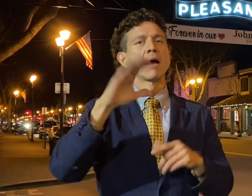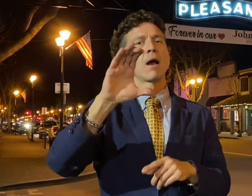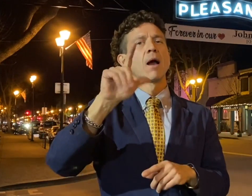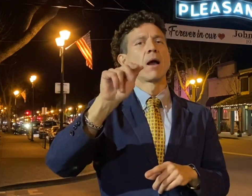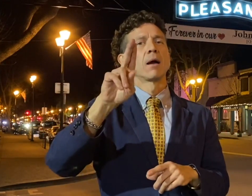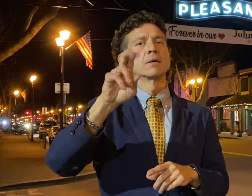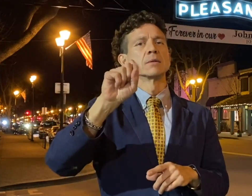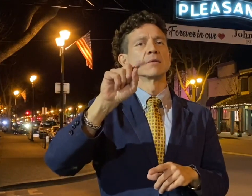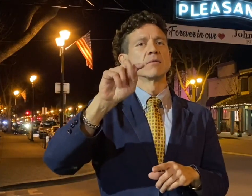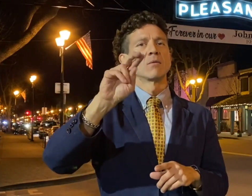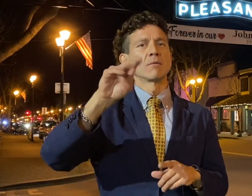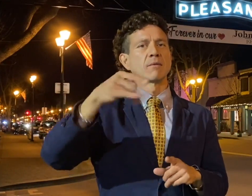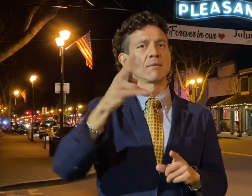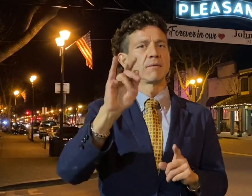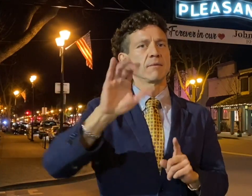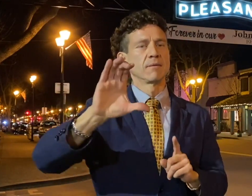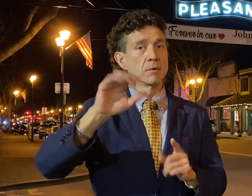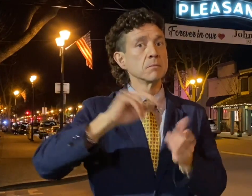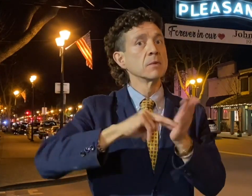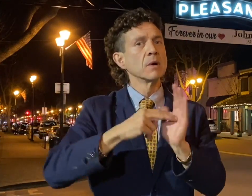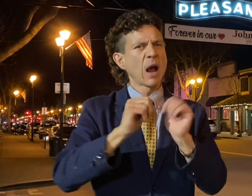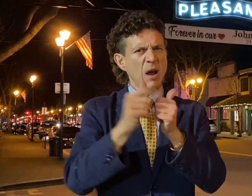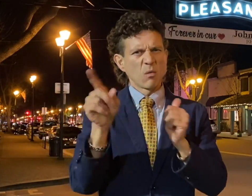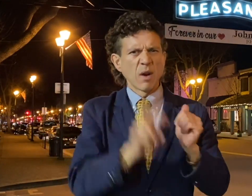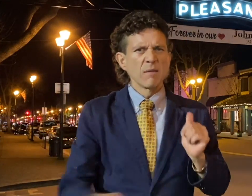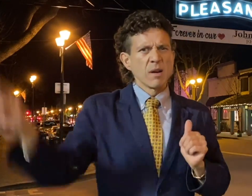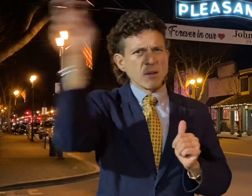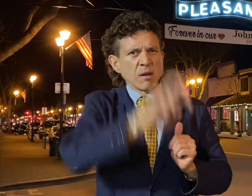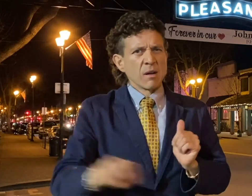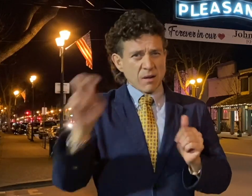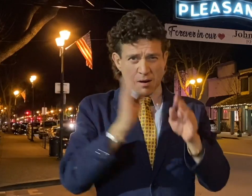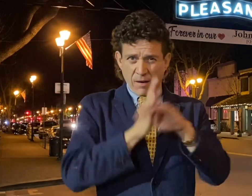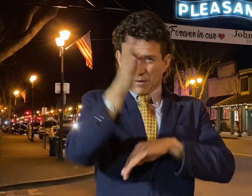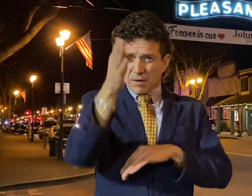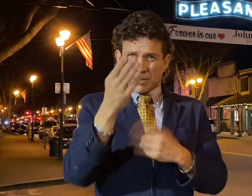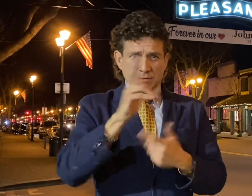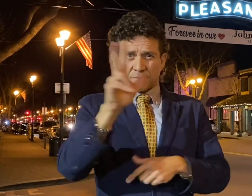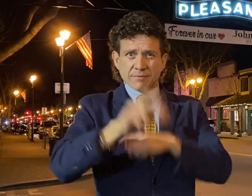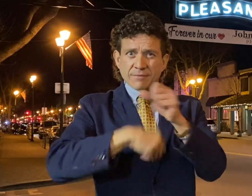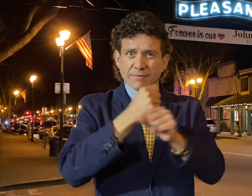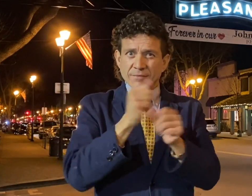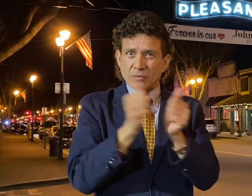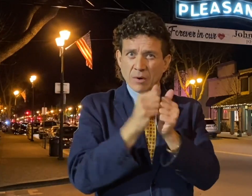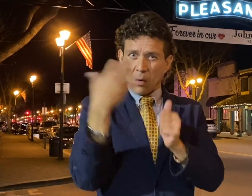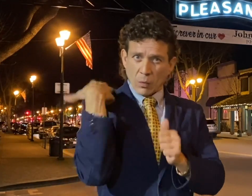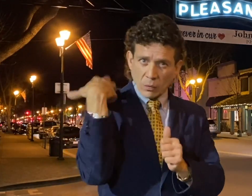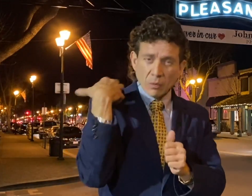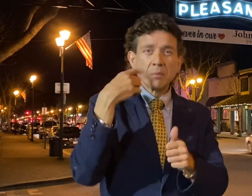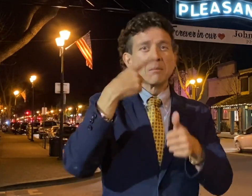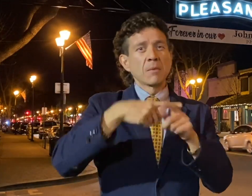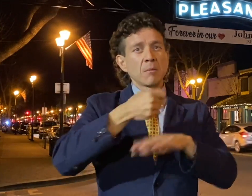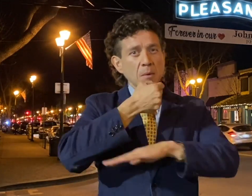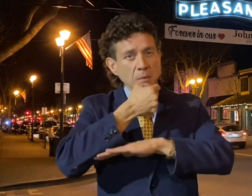So how did he get around over a 33-year career of coaching and broadcasting and guest speaking engagements?